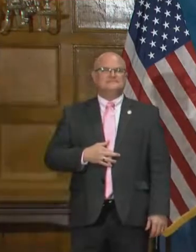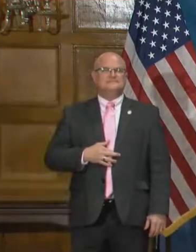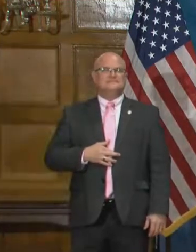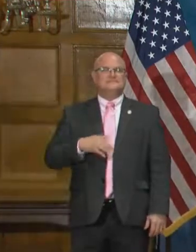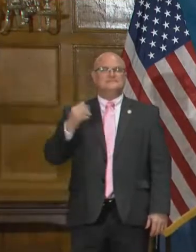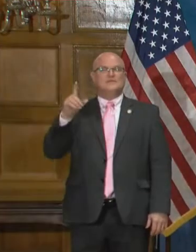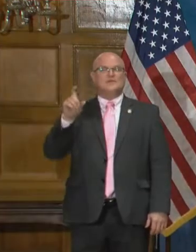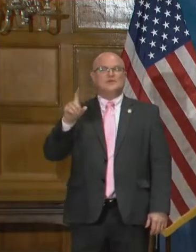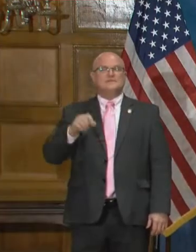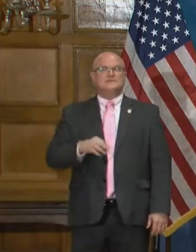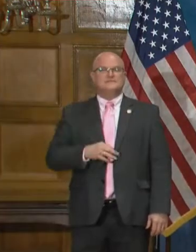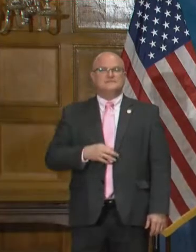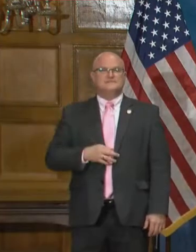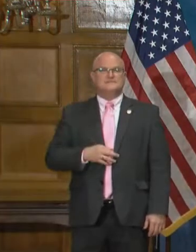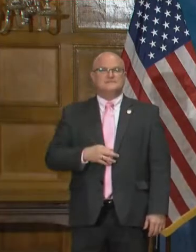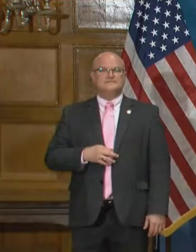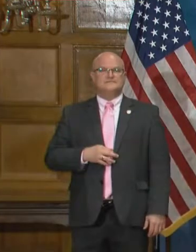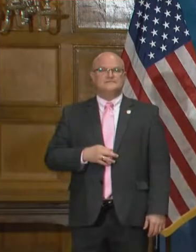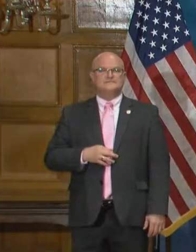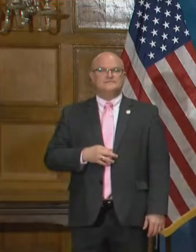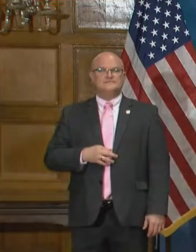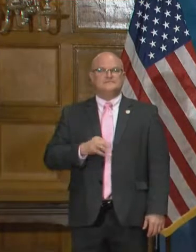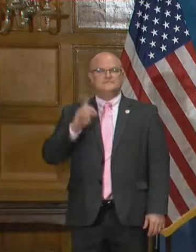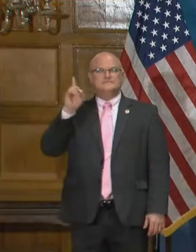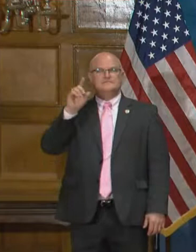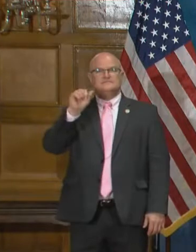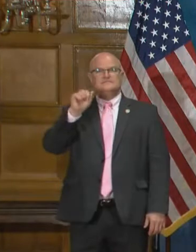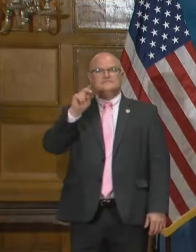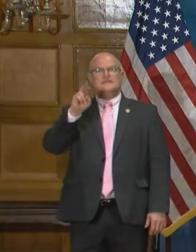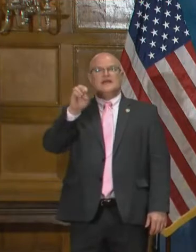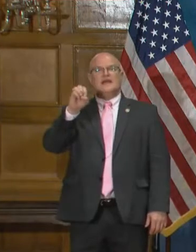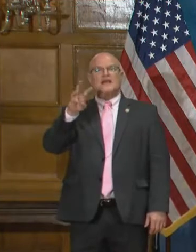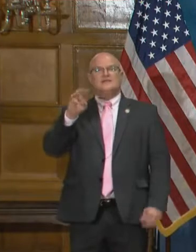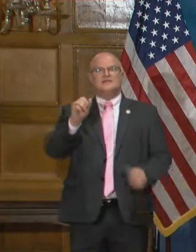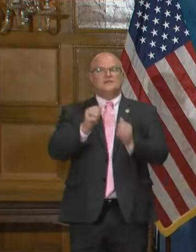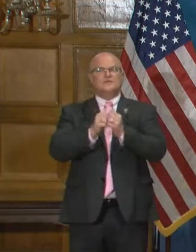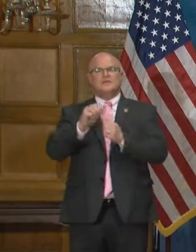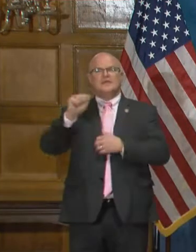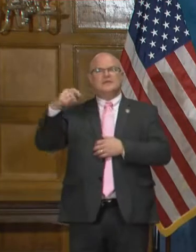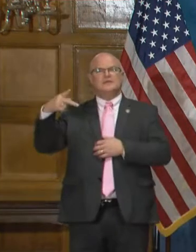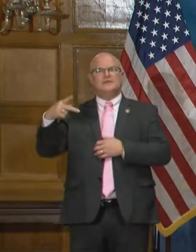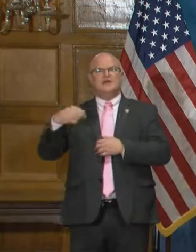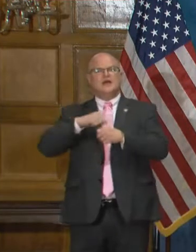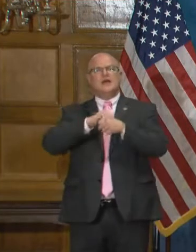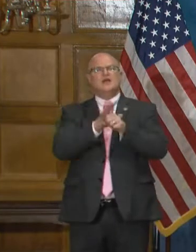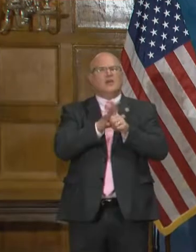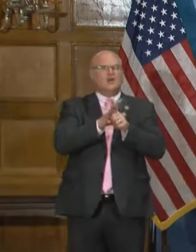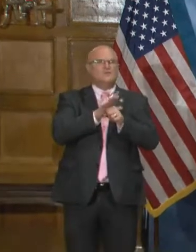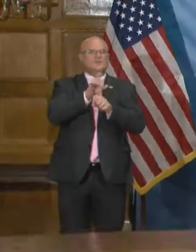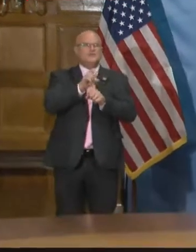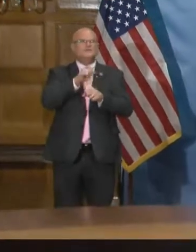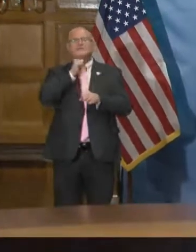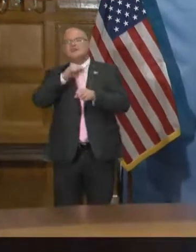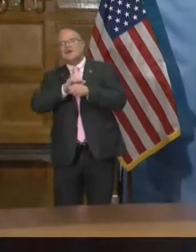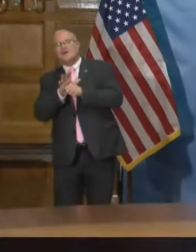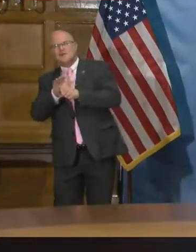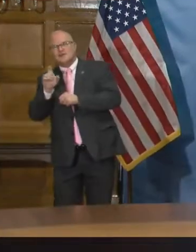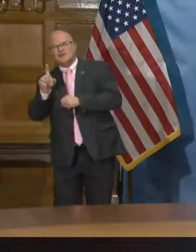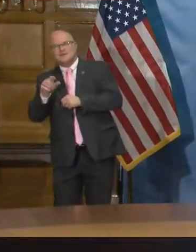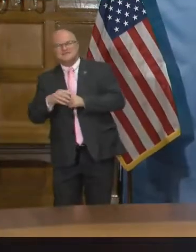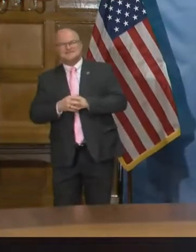Another question. Governor, this is, uh, Andrew with AP, had a COVID question and a non-COVID question for you.